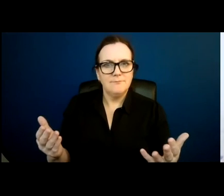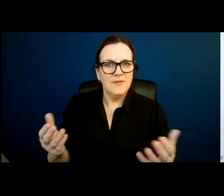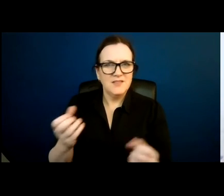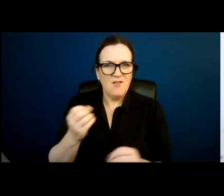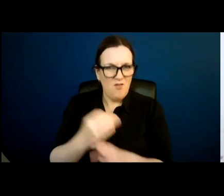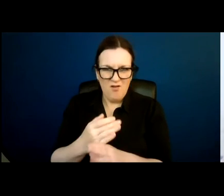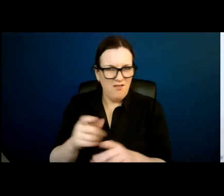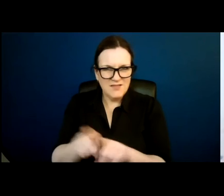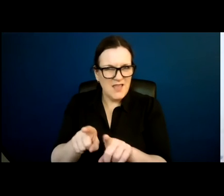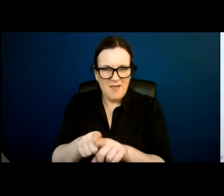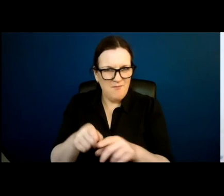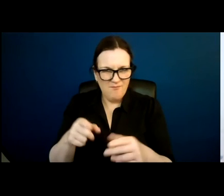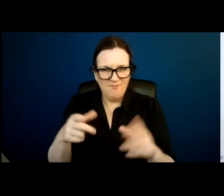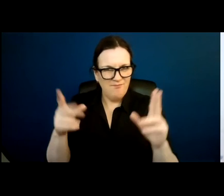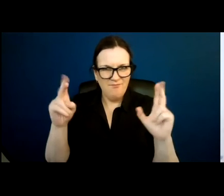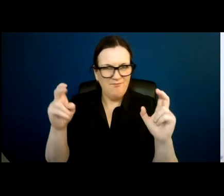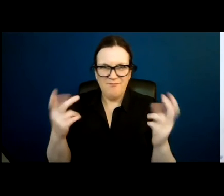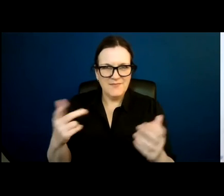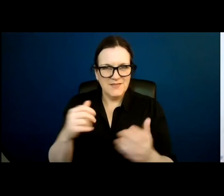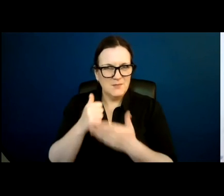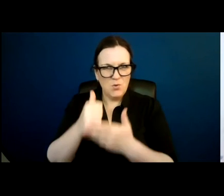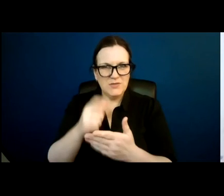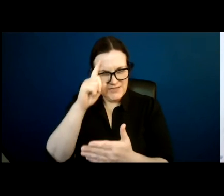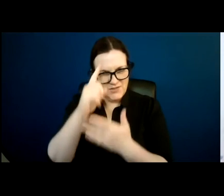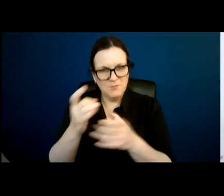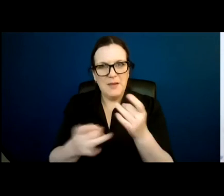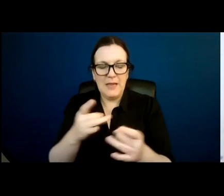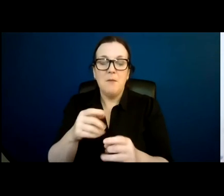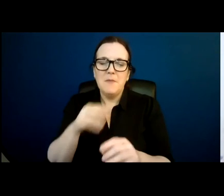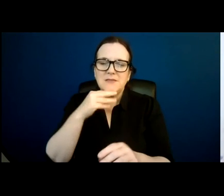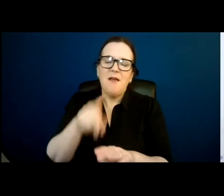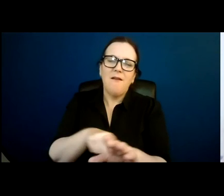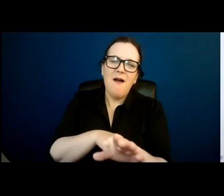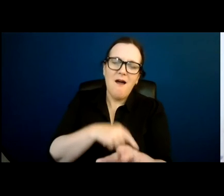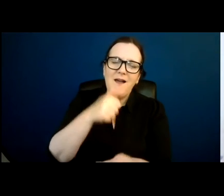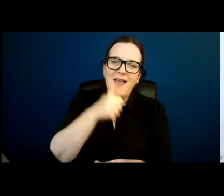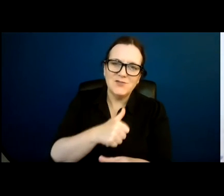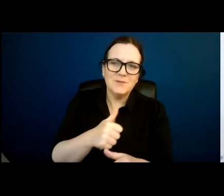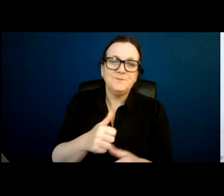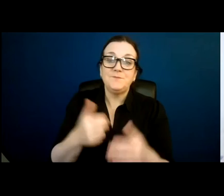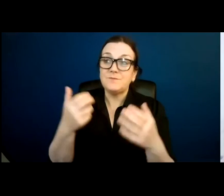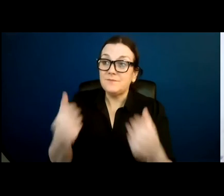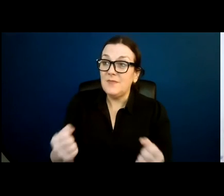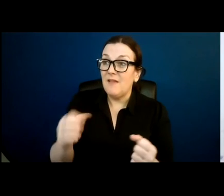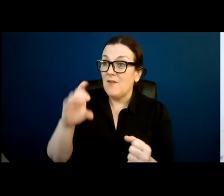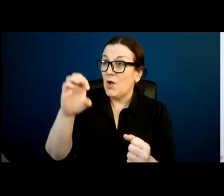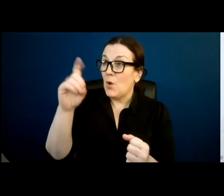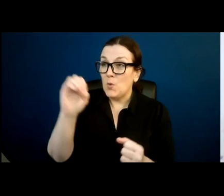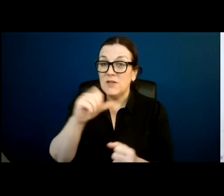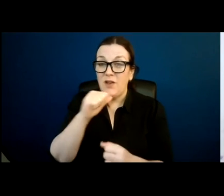supported decision making. So the very long answer to your question is this. Even if these codes don't say